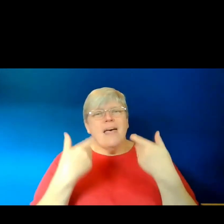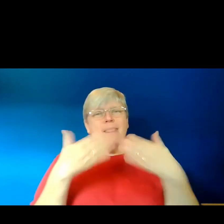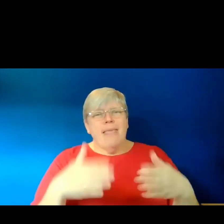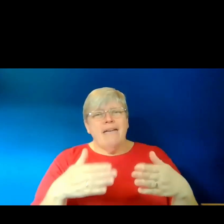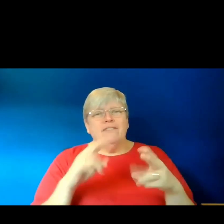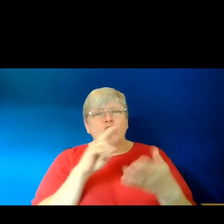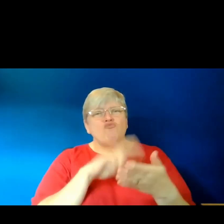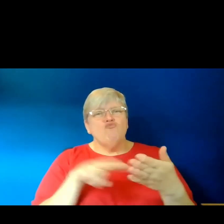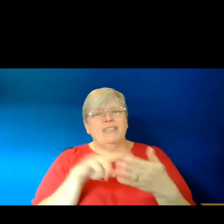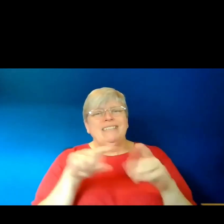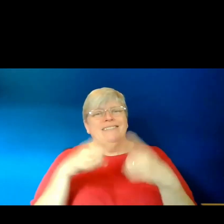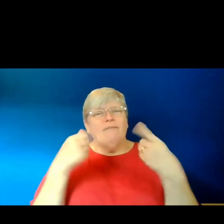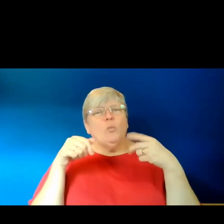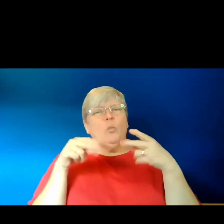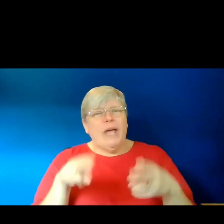differently.